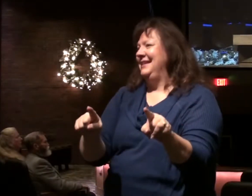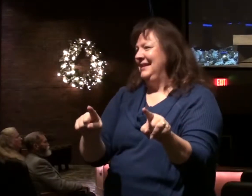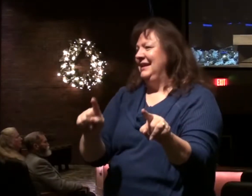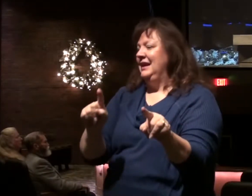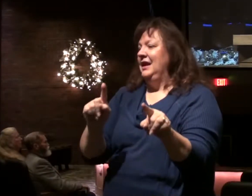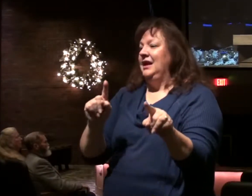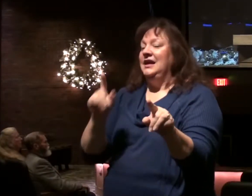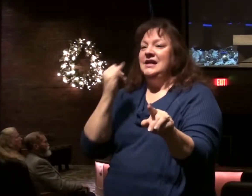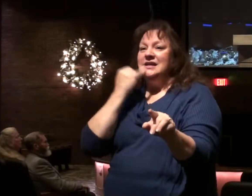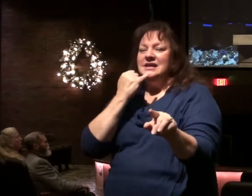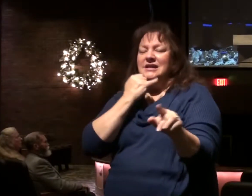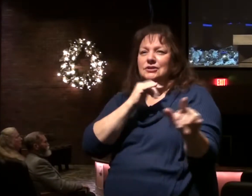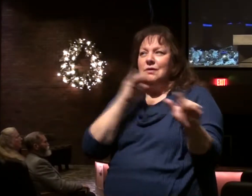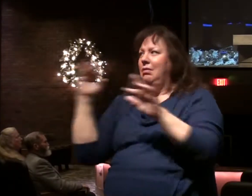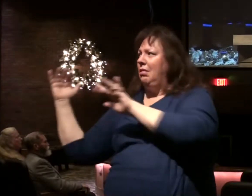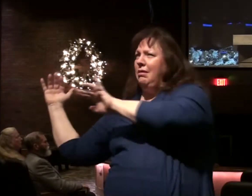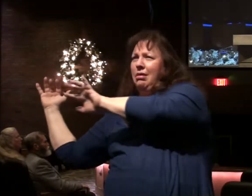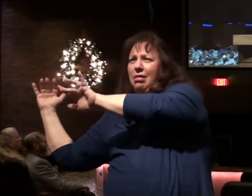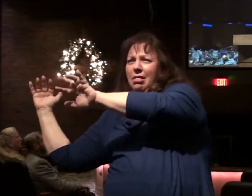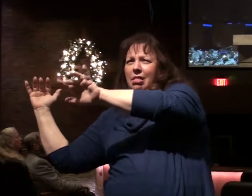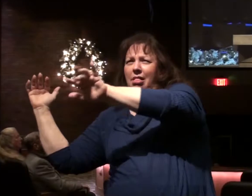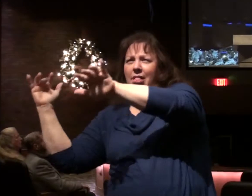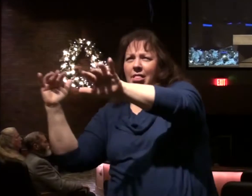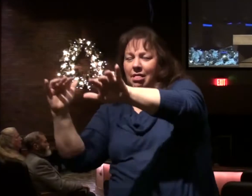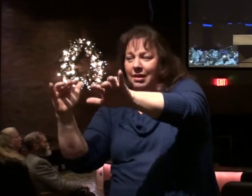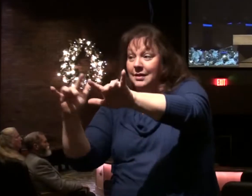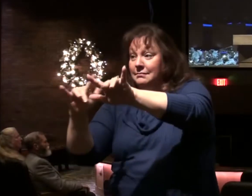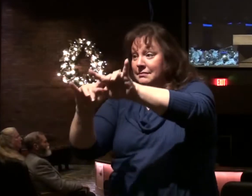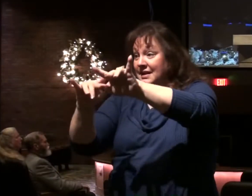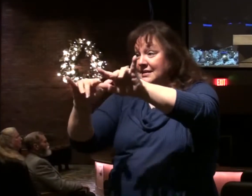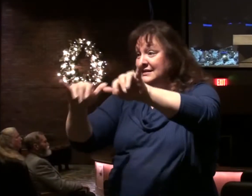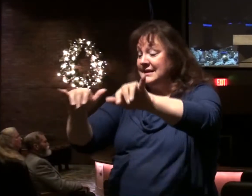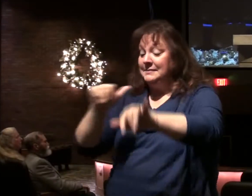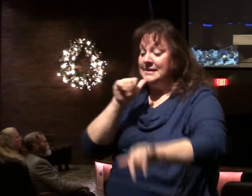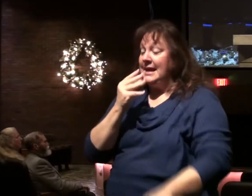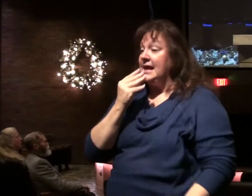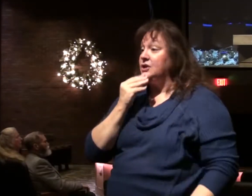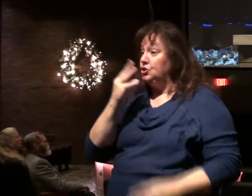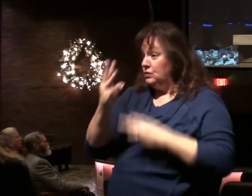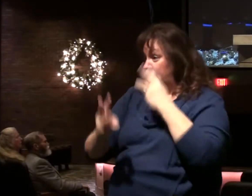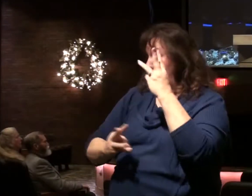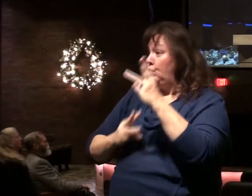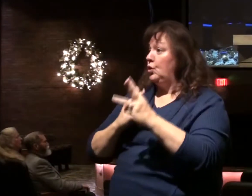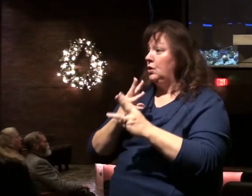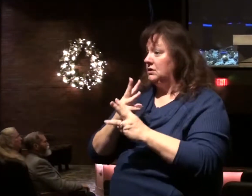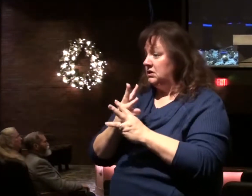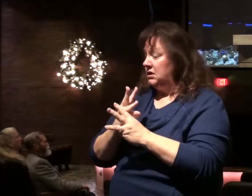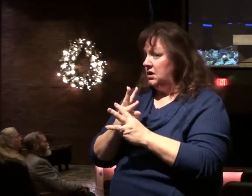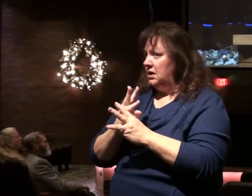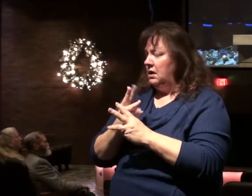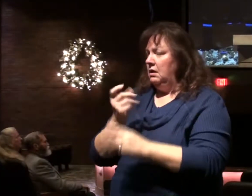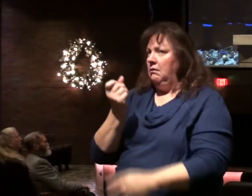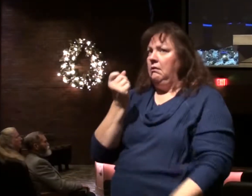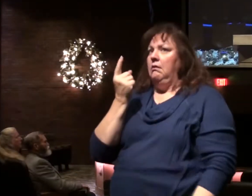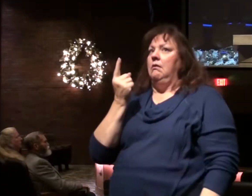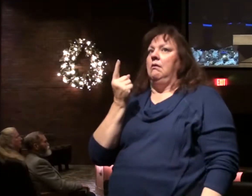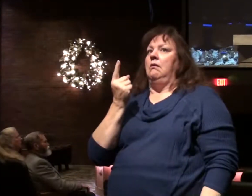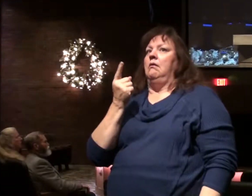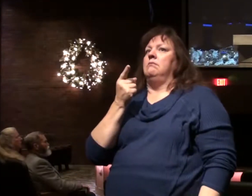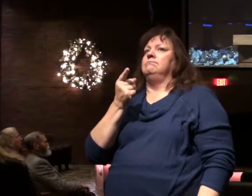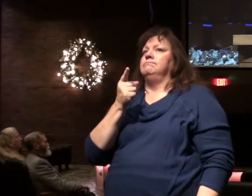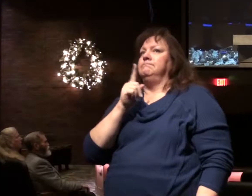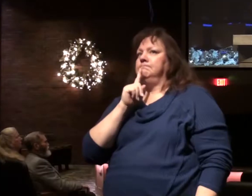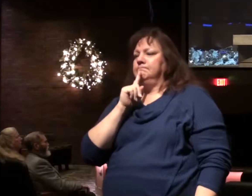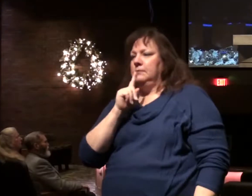people of Israel are returning to their roots, while simultaneously the non-Jews of the world are realizing the authenticity